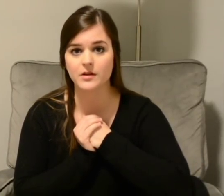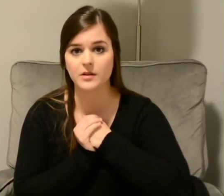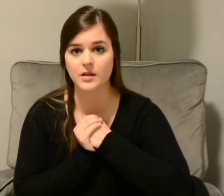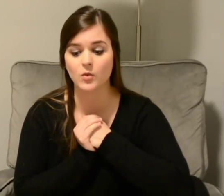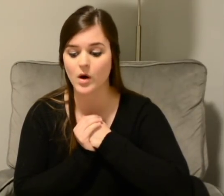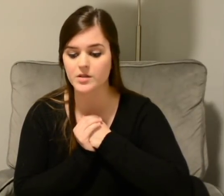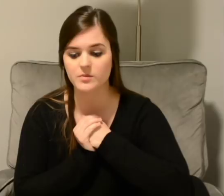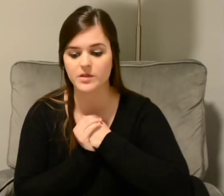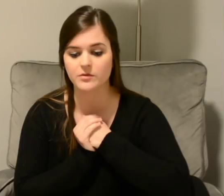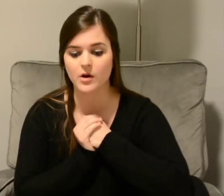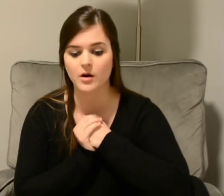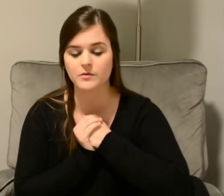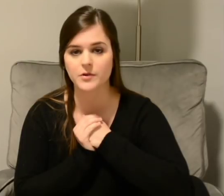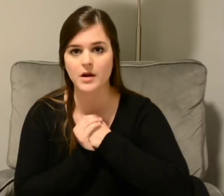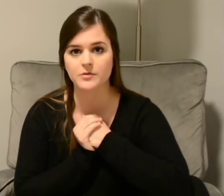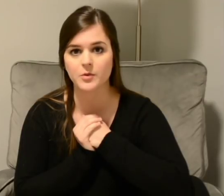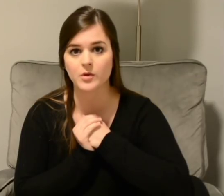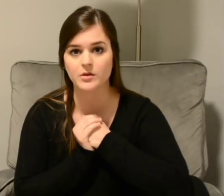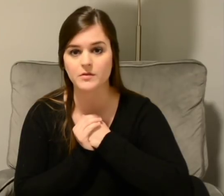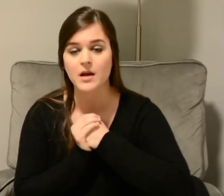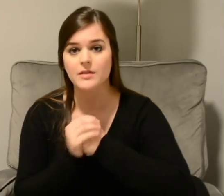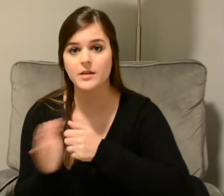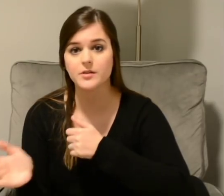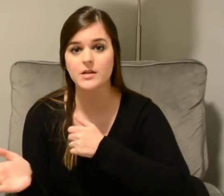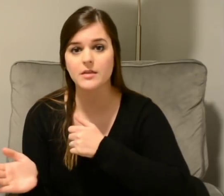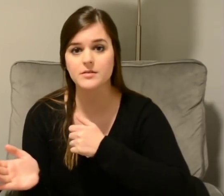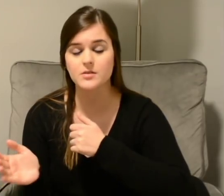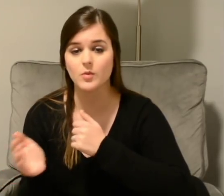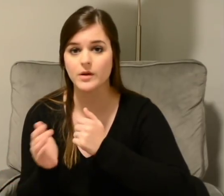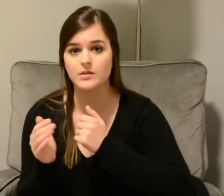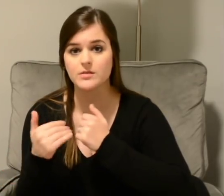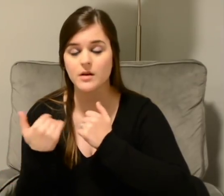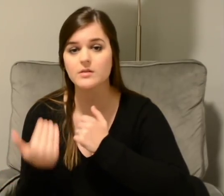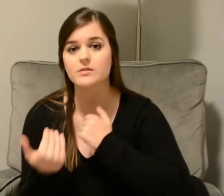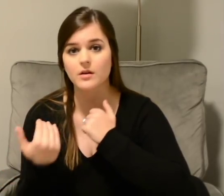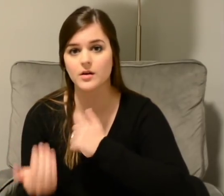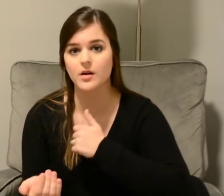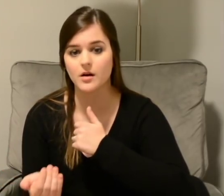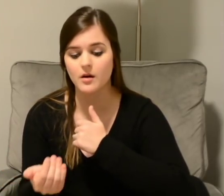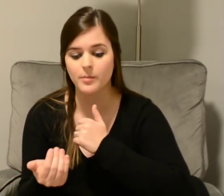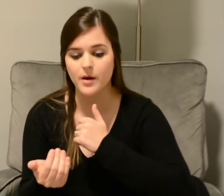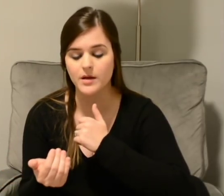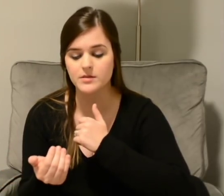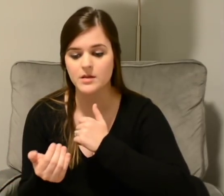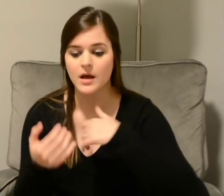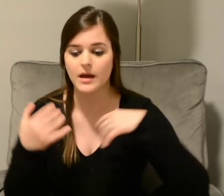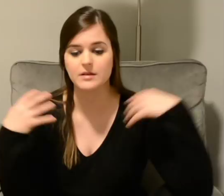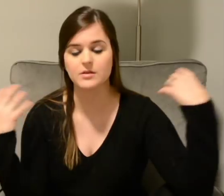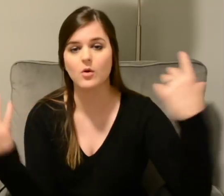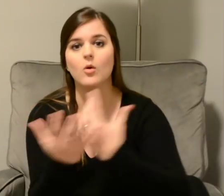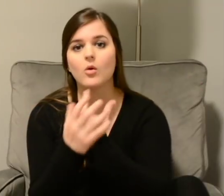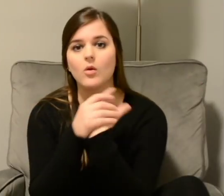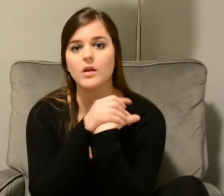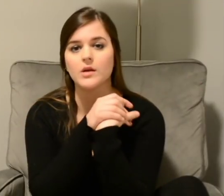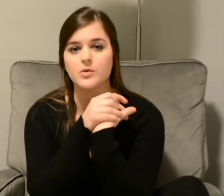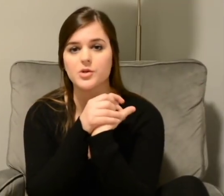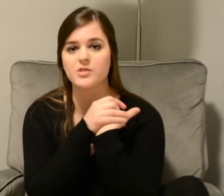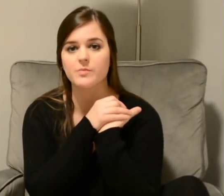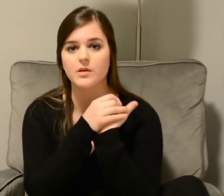want to be involved for every one of their deaths when it does occur, but as a whole, it would just be